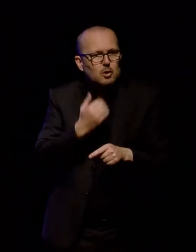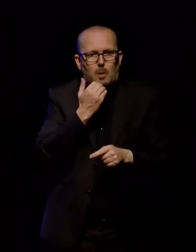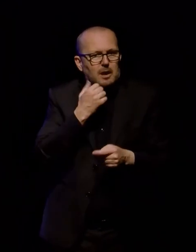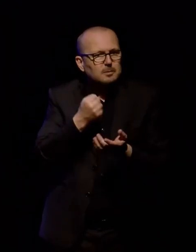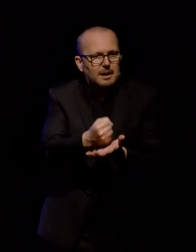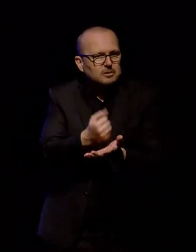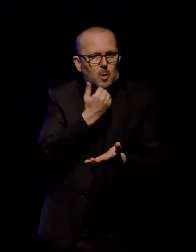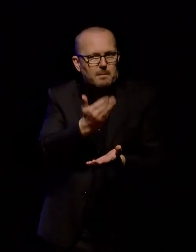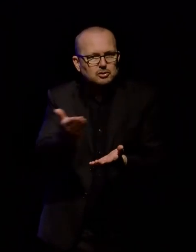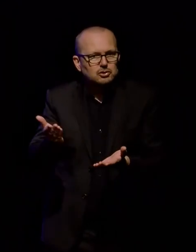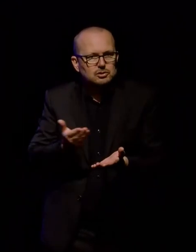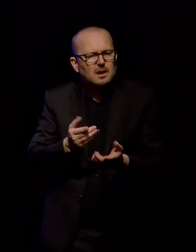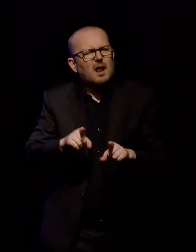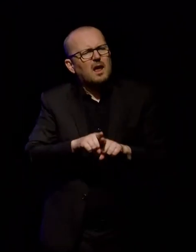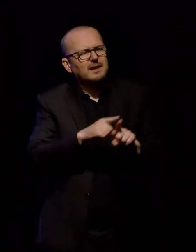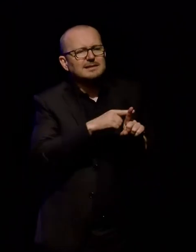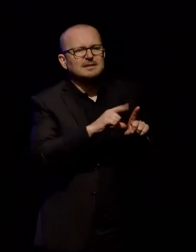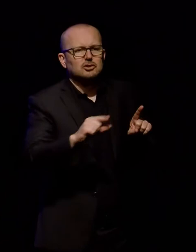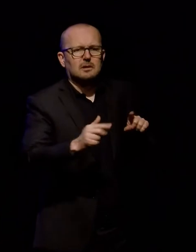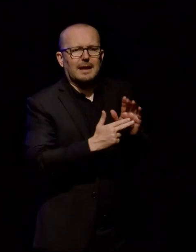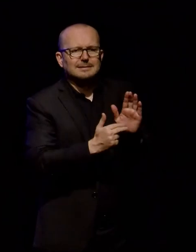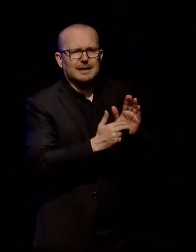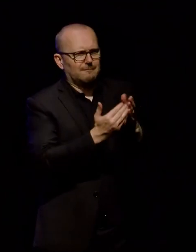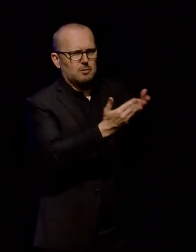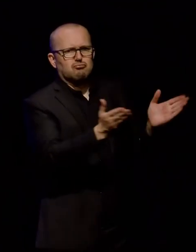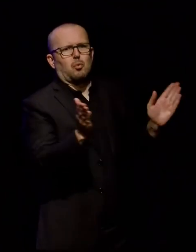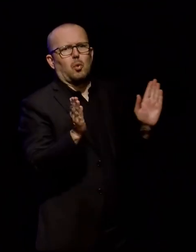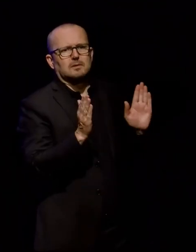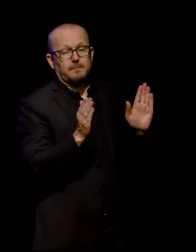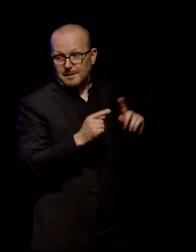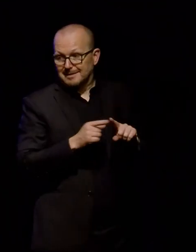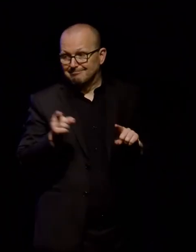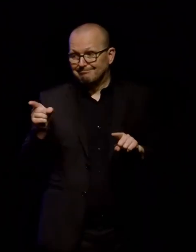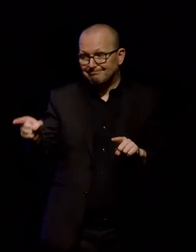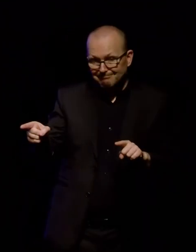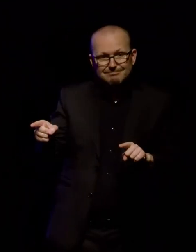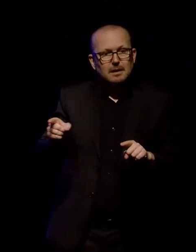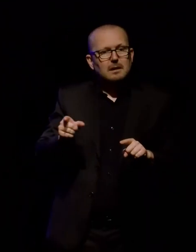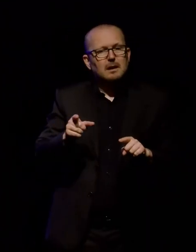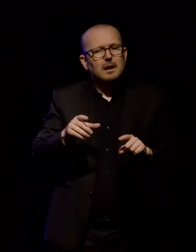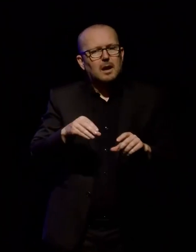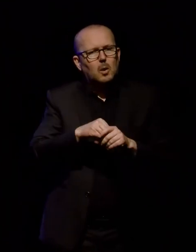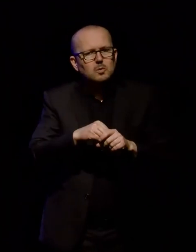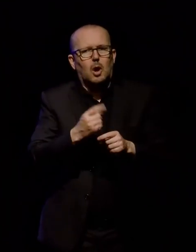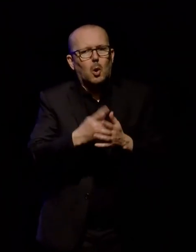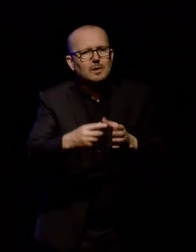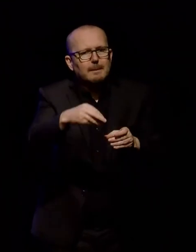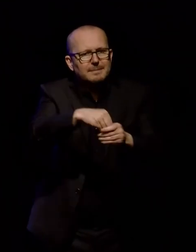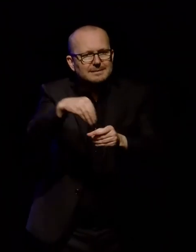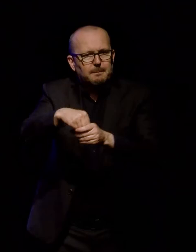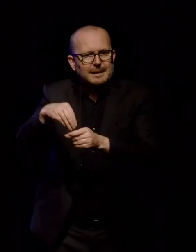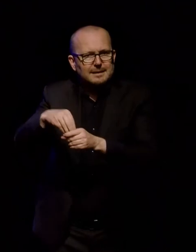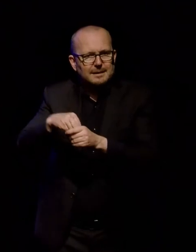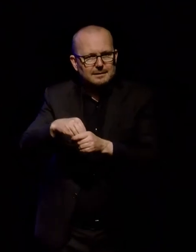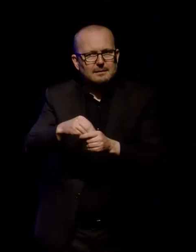Digital NZ, which shares collection from a very broad pool of contributors, collections featured are shared by participating museums and galleries, not by